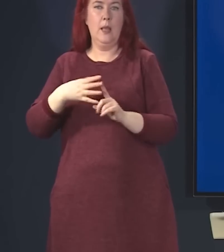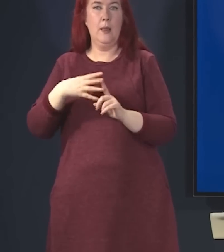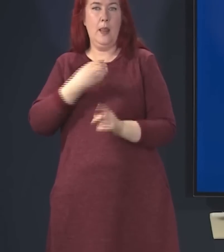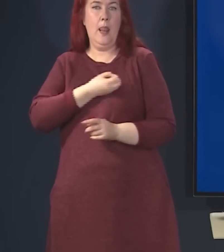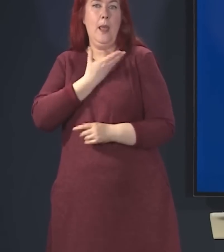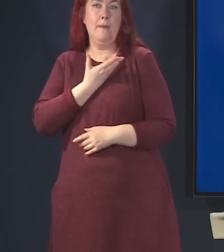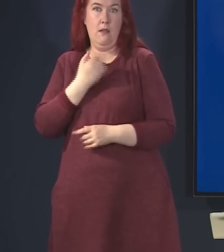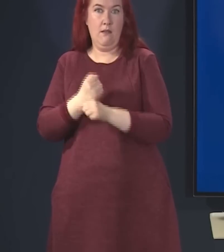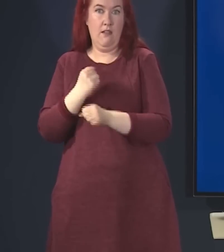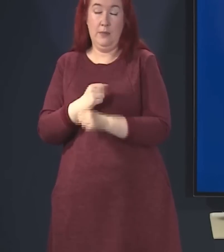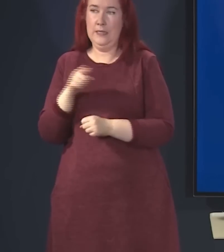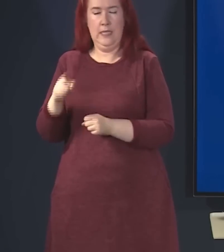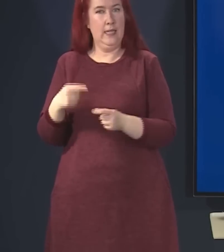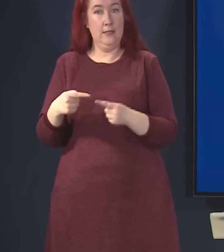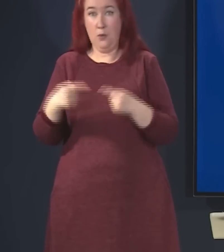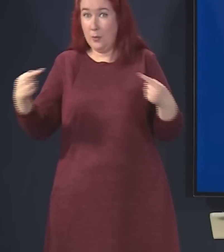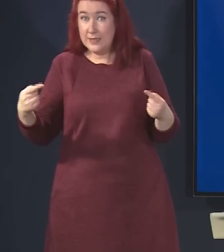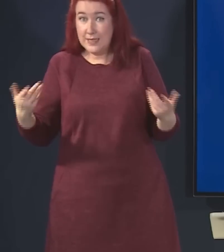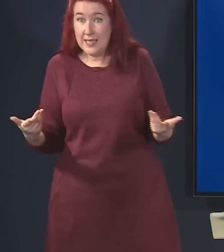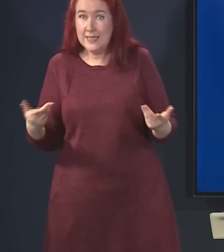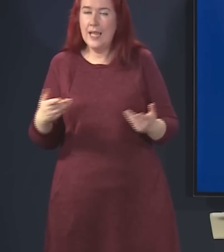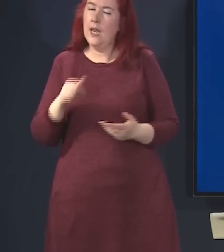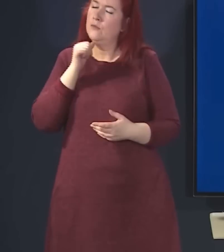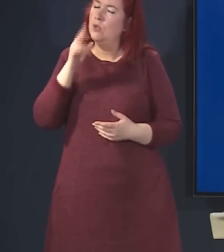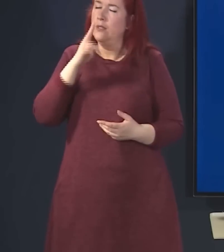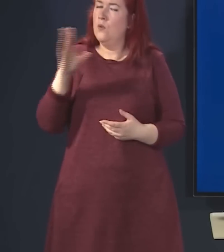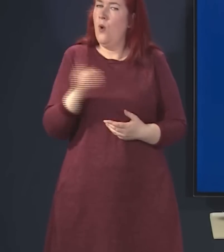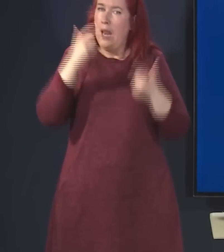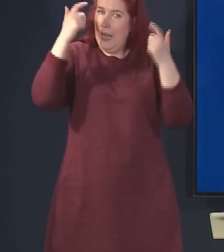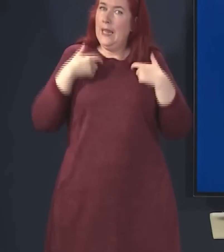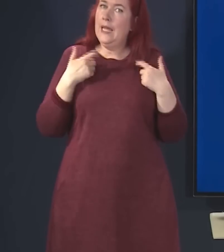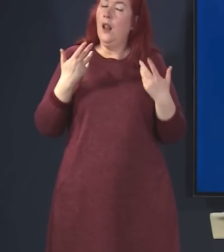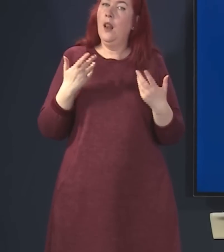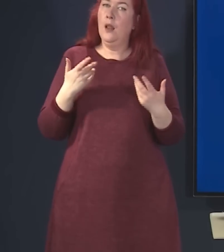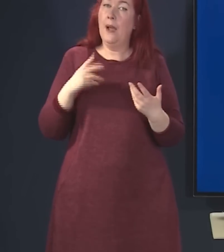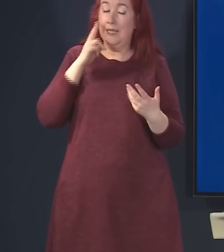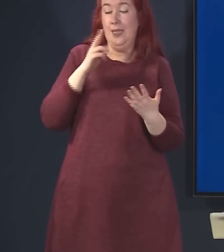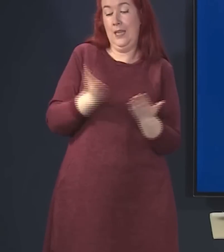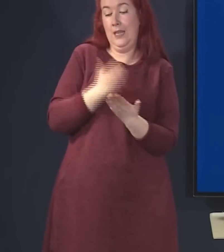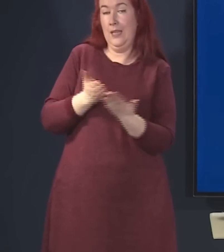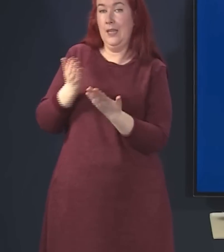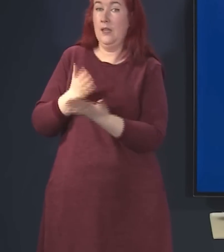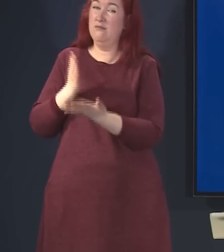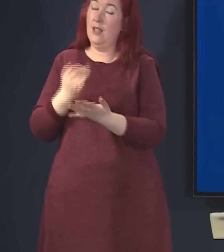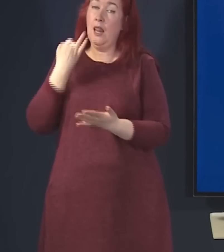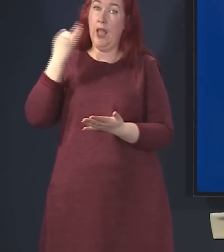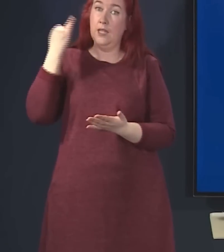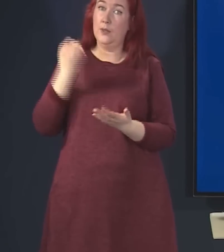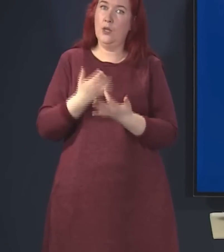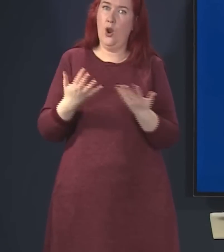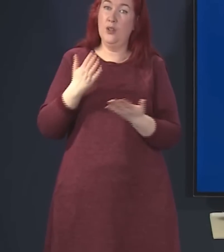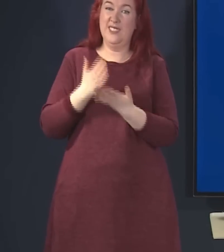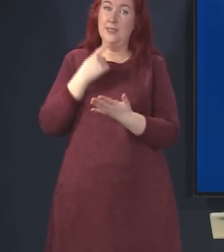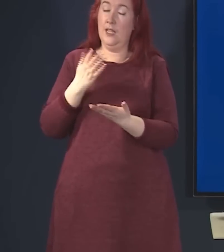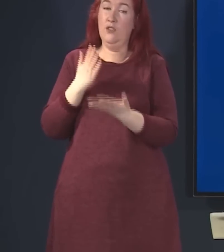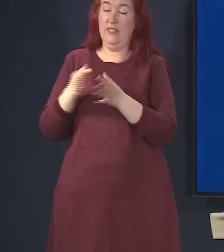commentary, and I appreciate I probably wasn't seeing all of it that I was seeing in the course of social media last week, was actually commenting on how threadbare